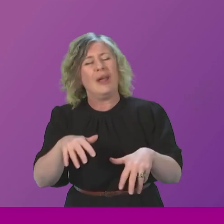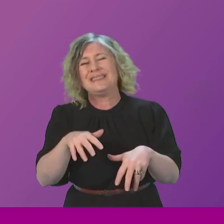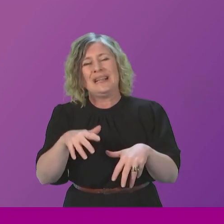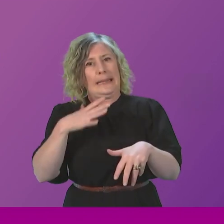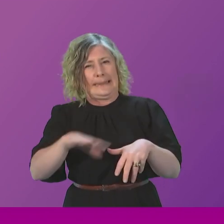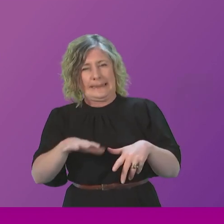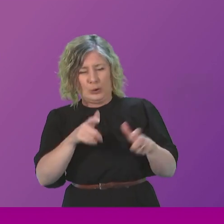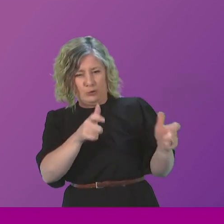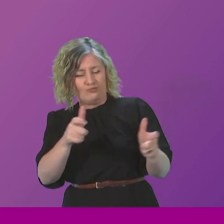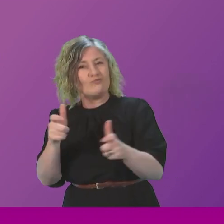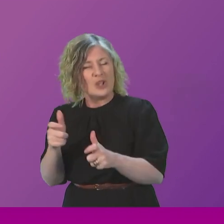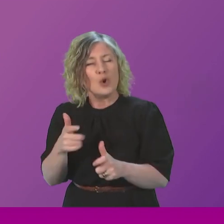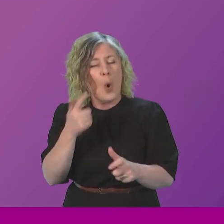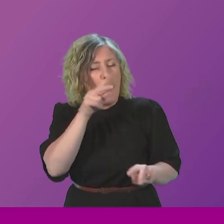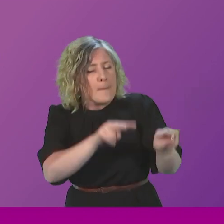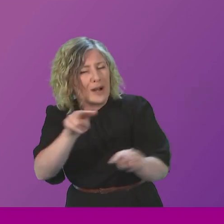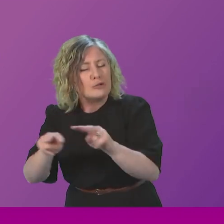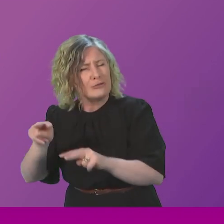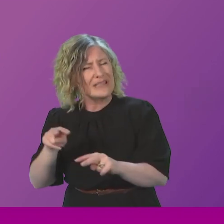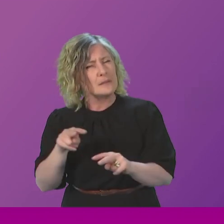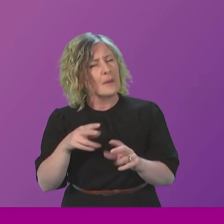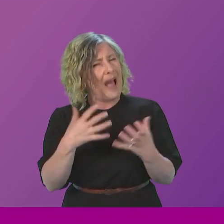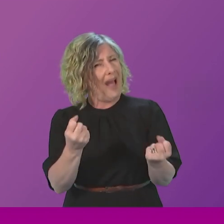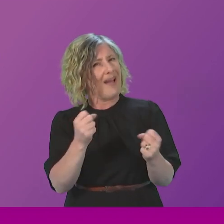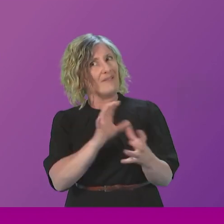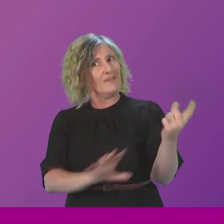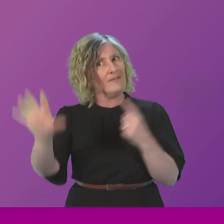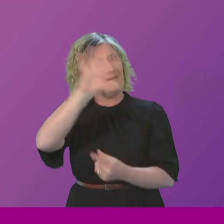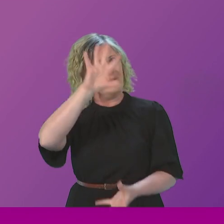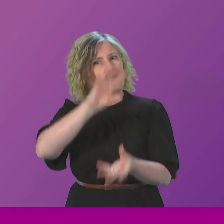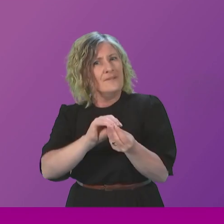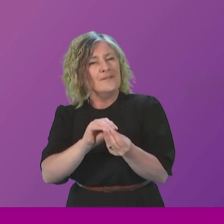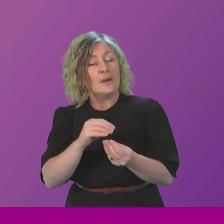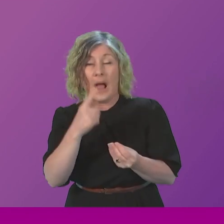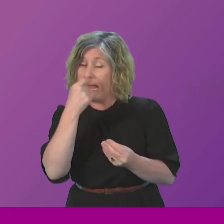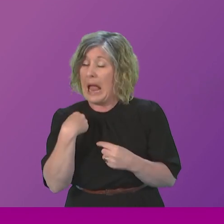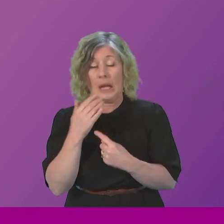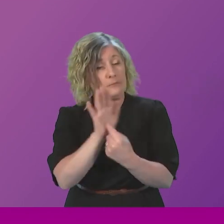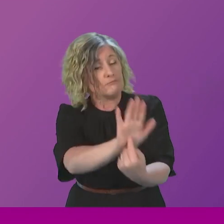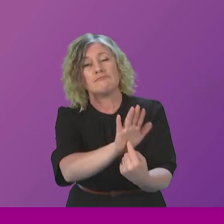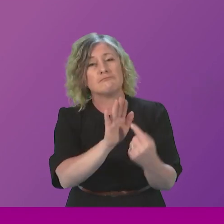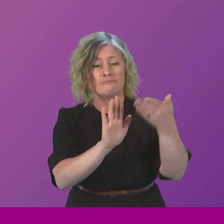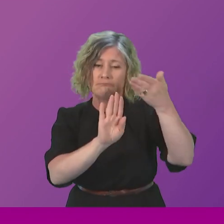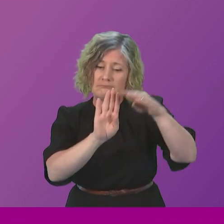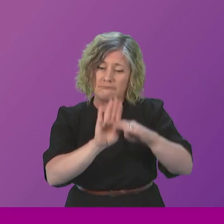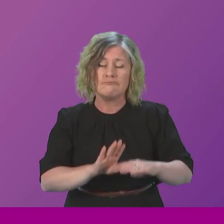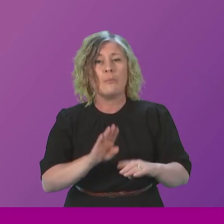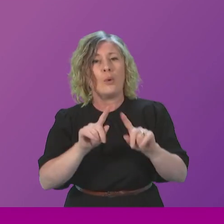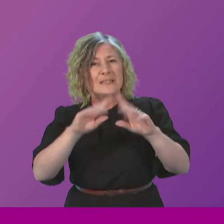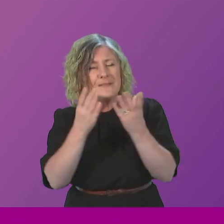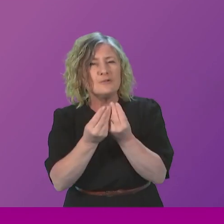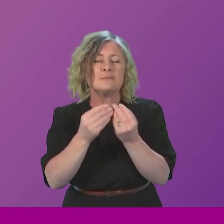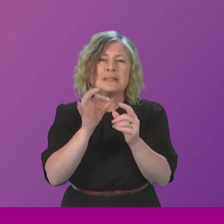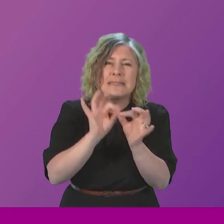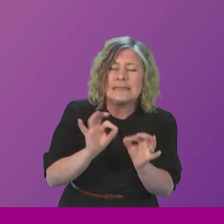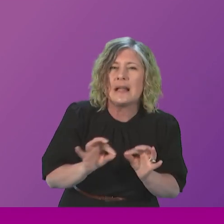monitoring is more comprehensive. I'm happy to provide Ascol Hamilton with more detail of this. But in terms